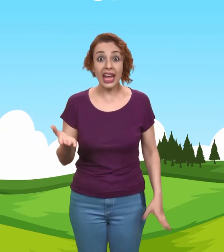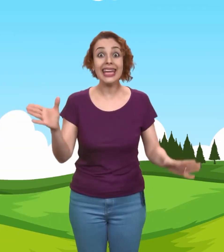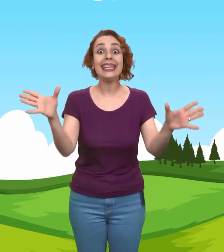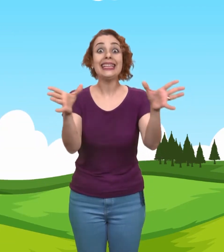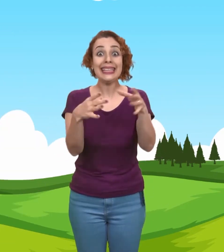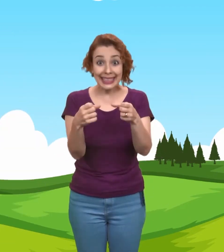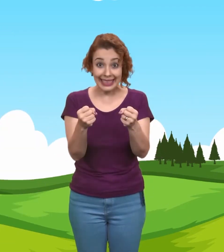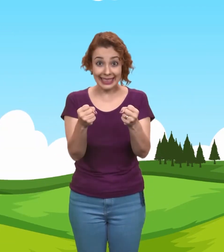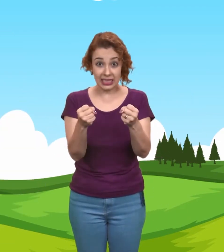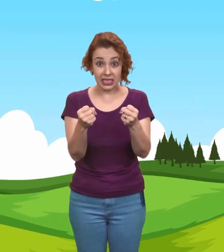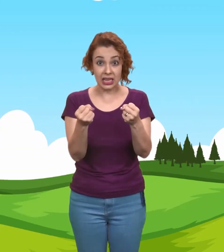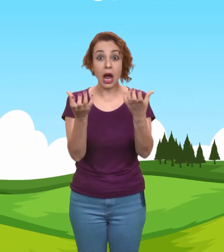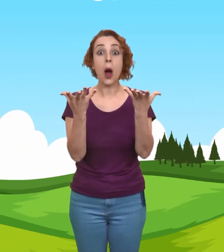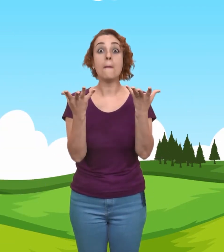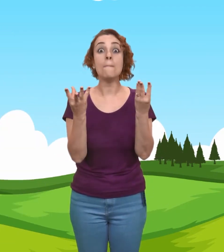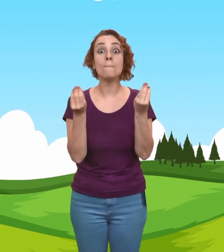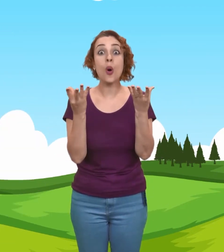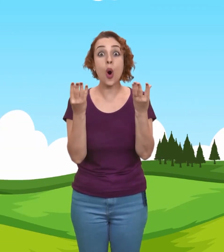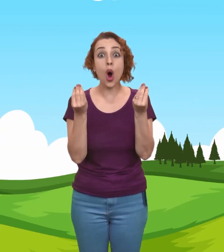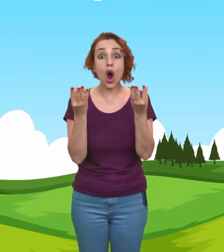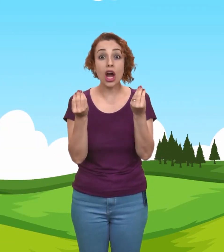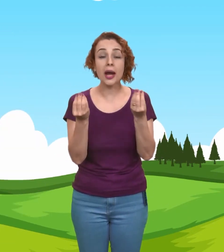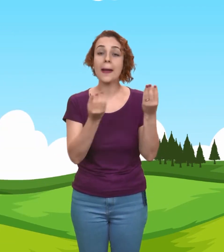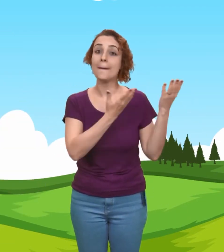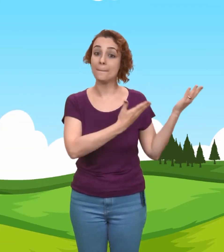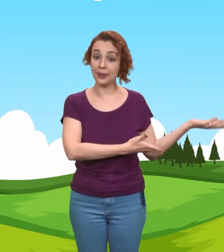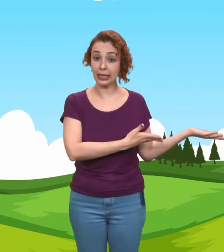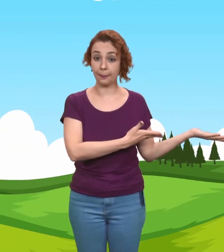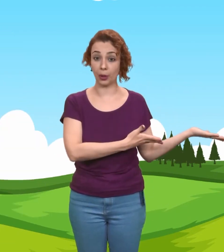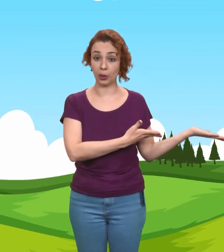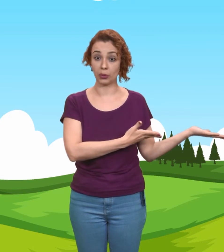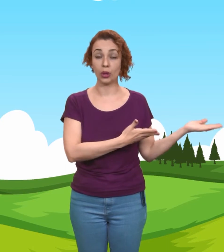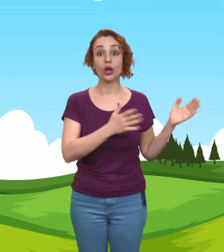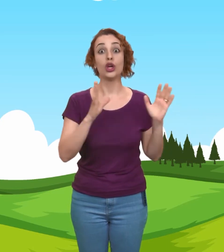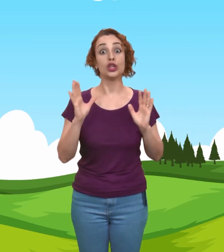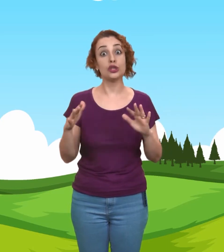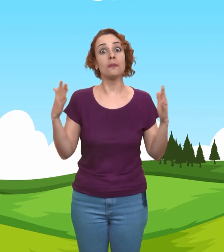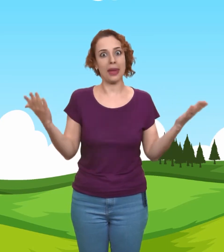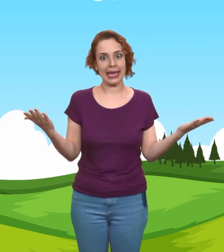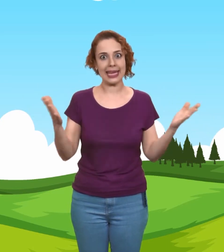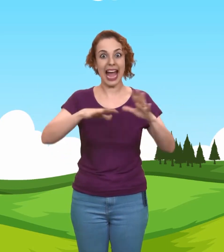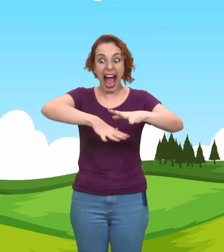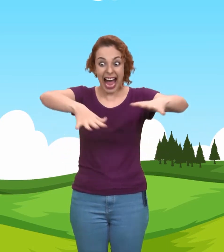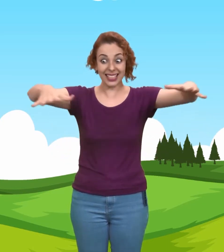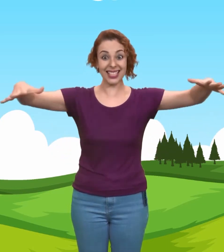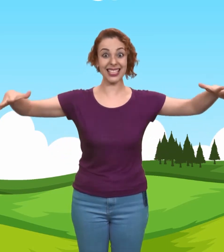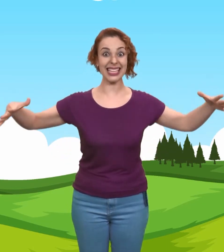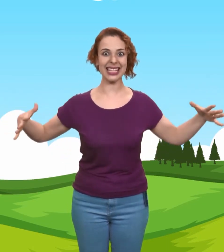They need more people to make a team.